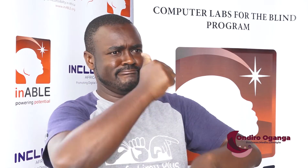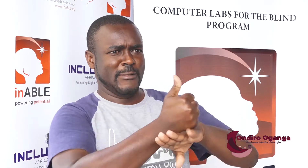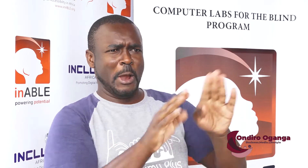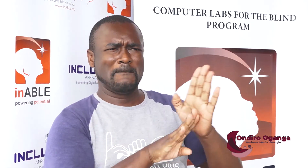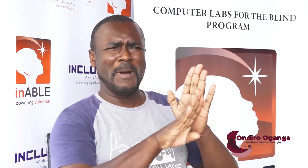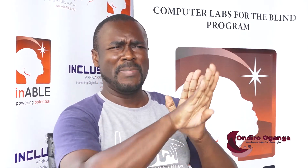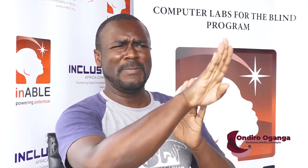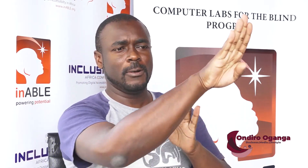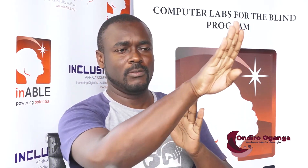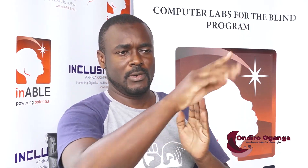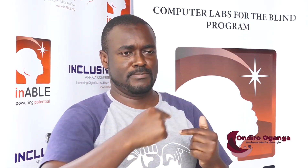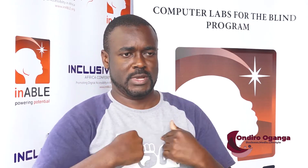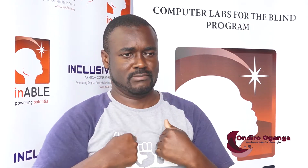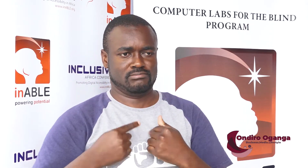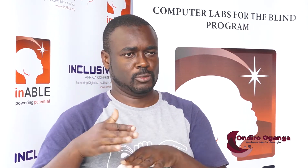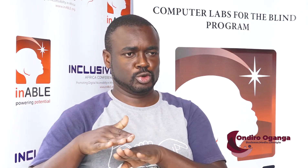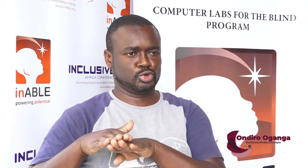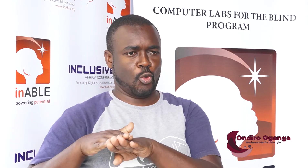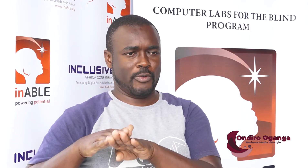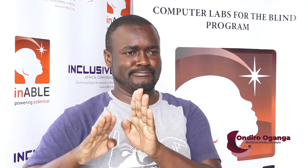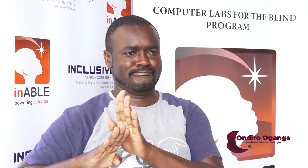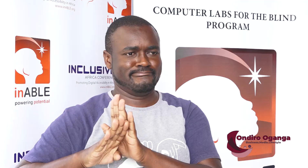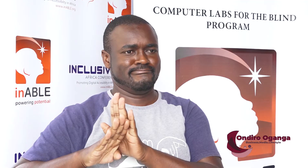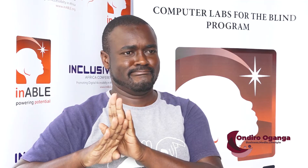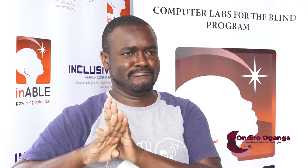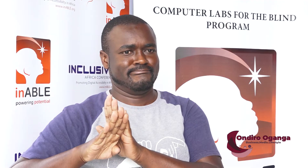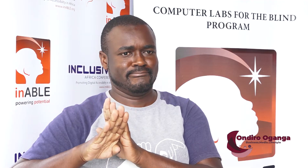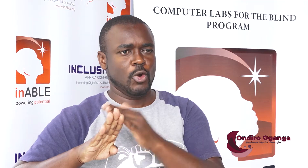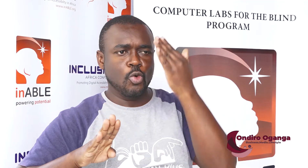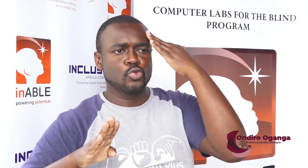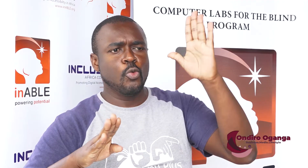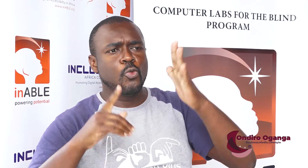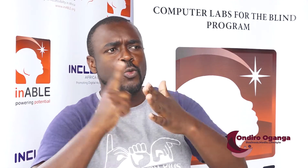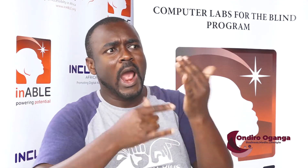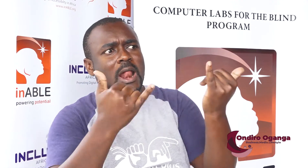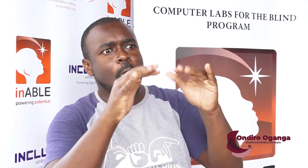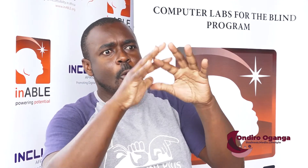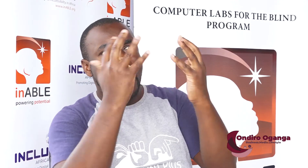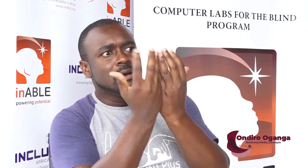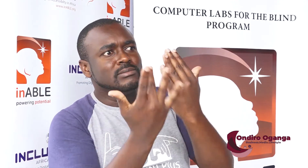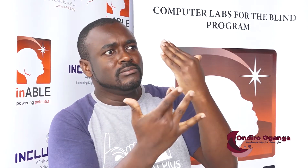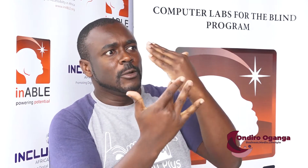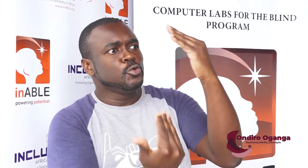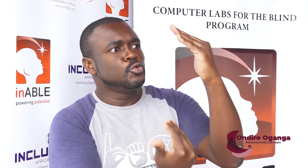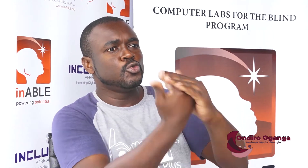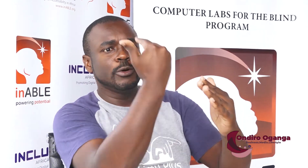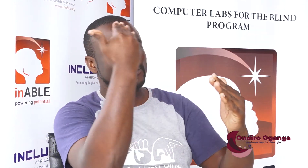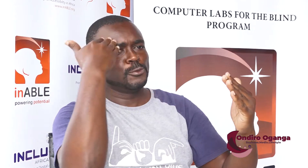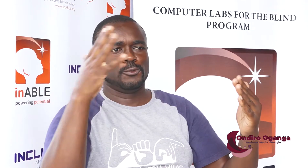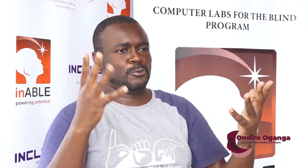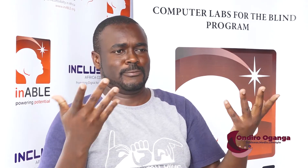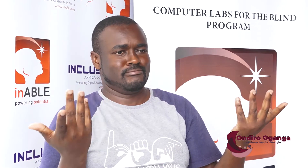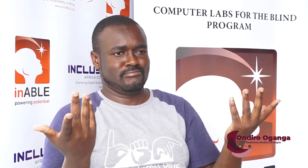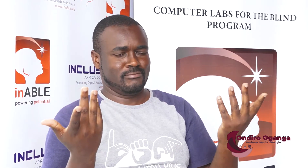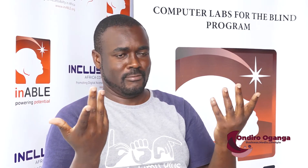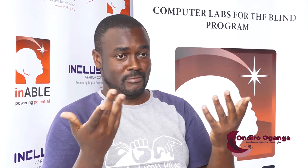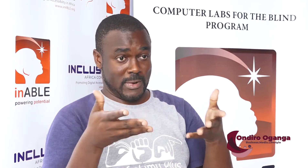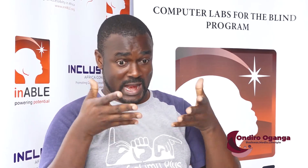You have radios, you can get information and develop yourself. But me, as a deaf person, then I get that information secondhand. And